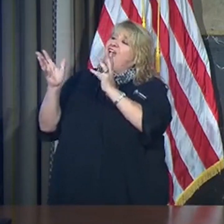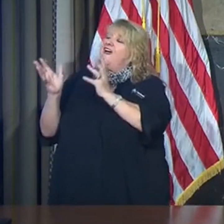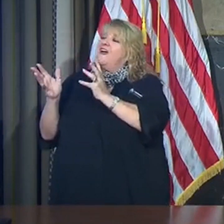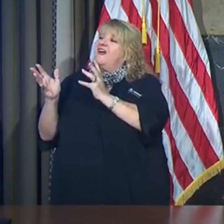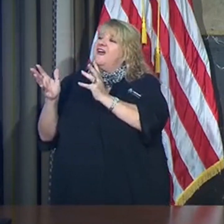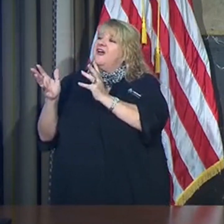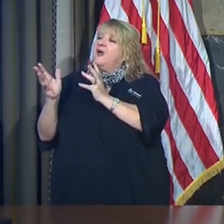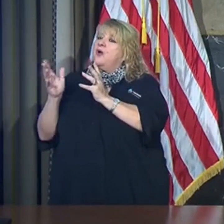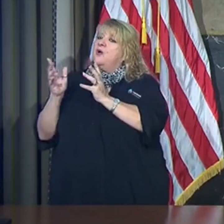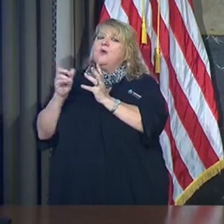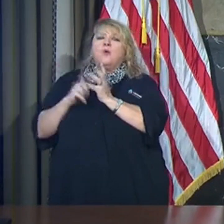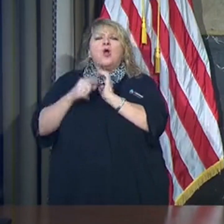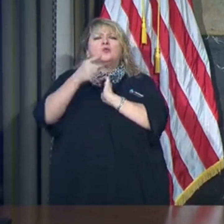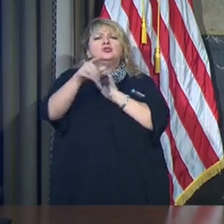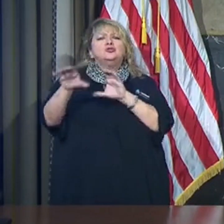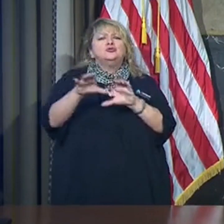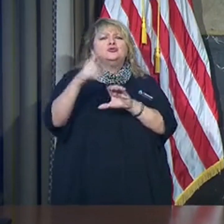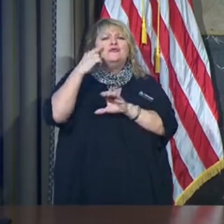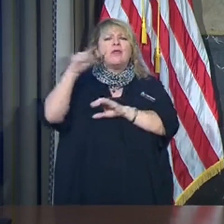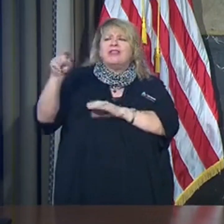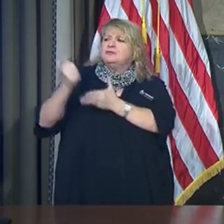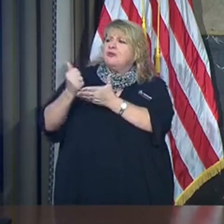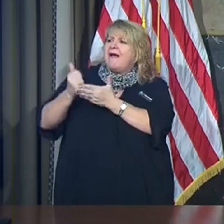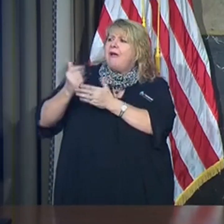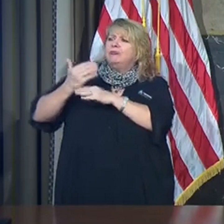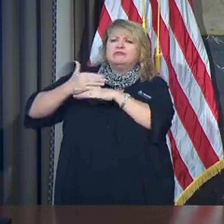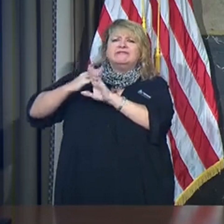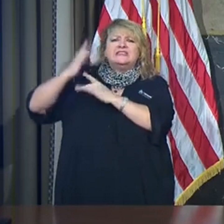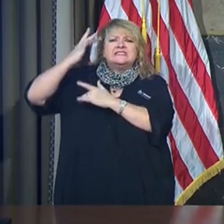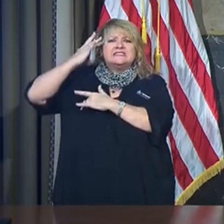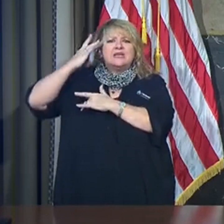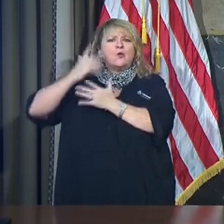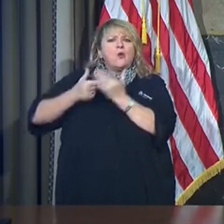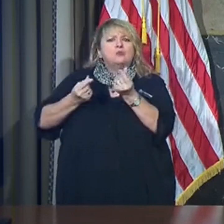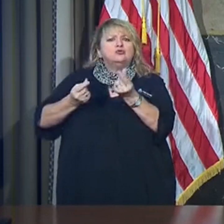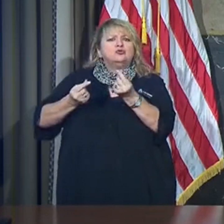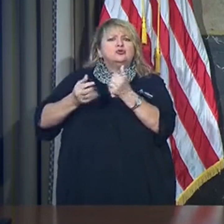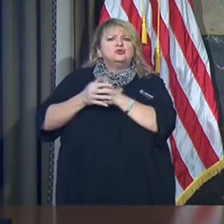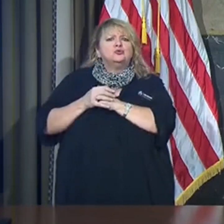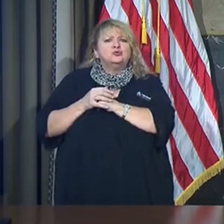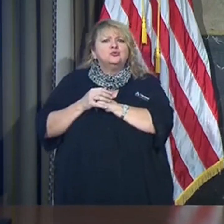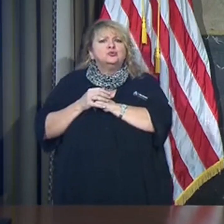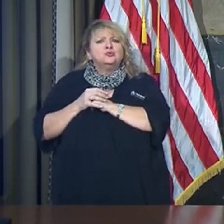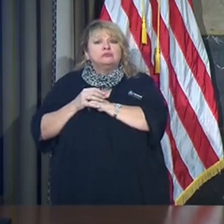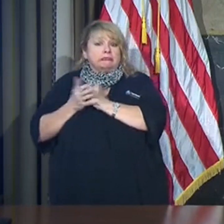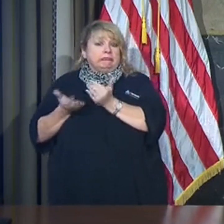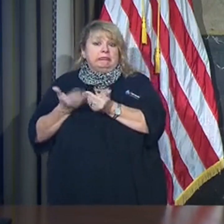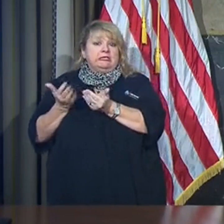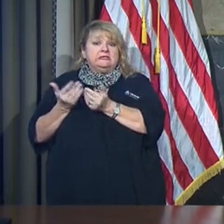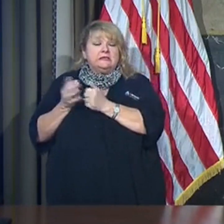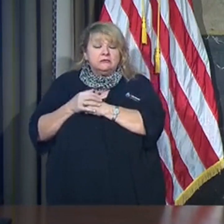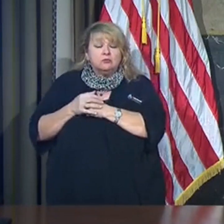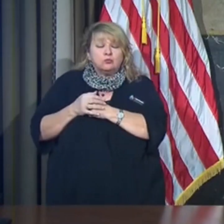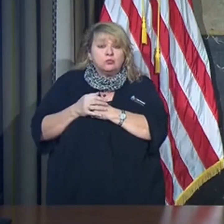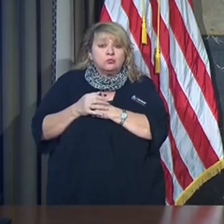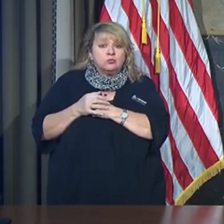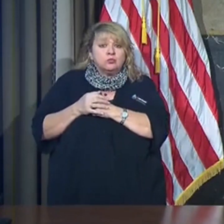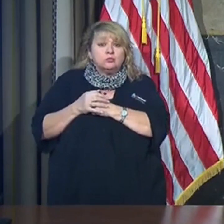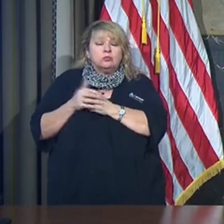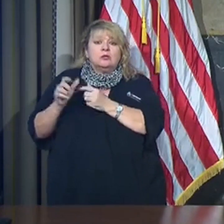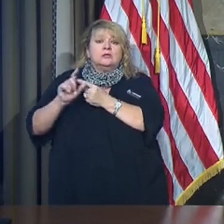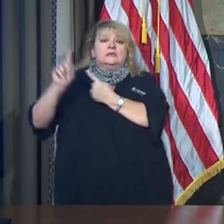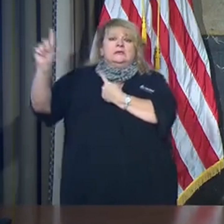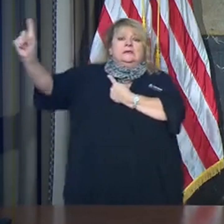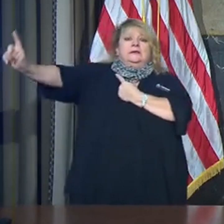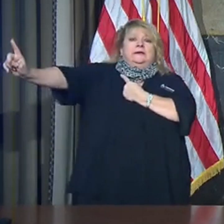about what you would do for them to keep them from getting sick. And those things are very easy. Distance